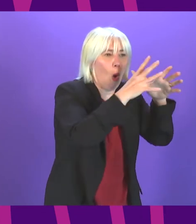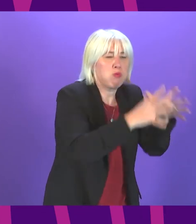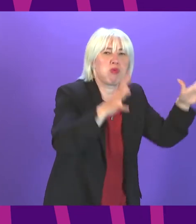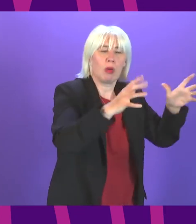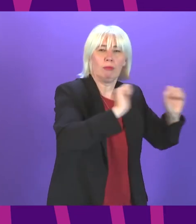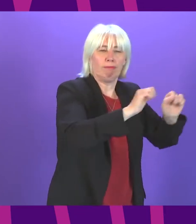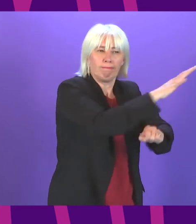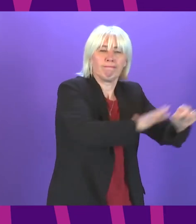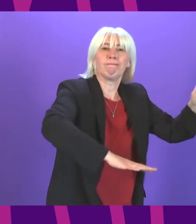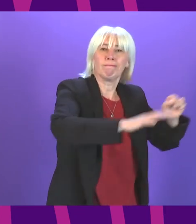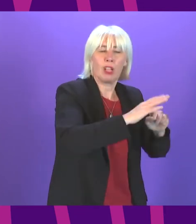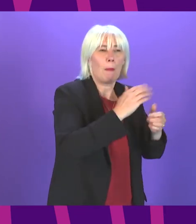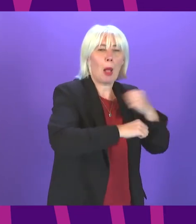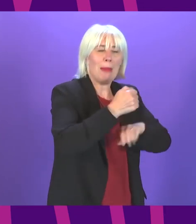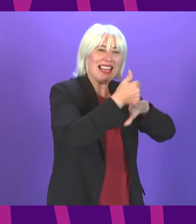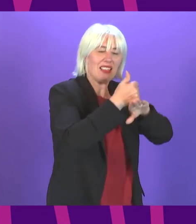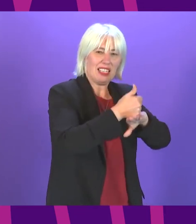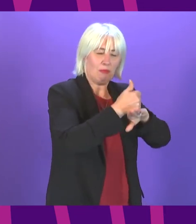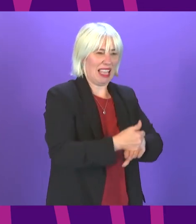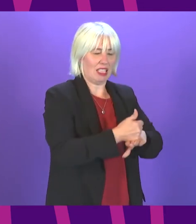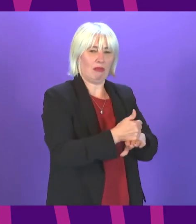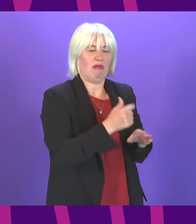habitats as a nature based solution to the